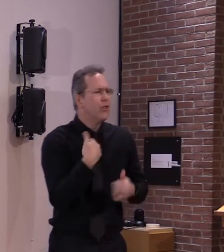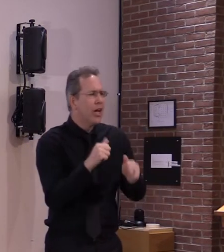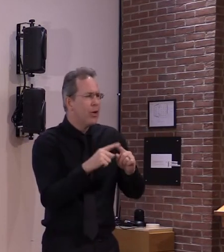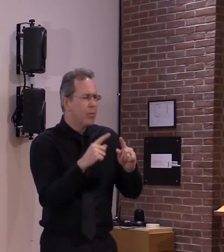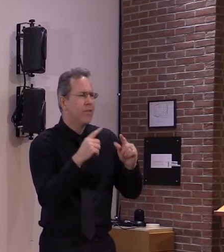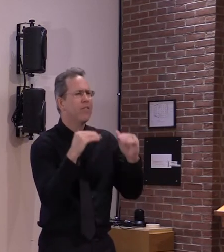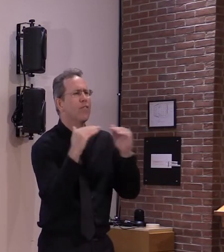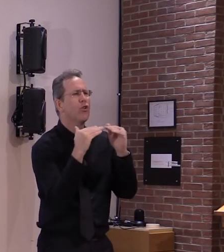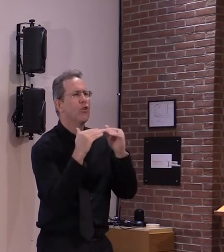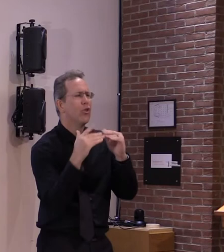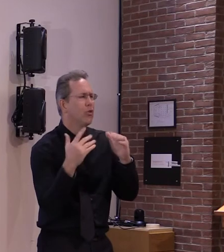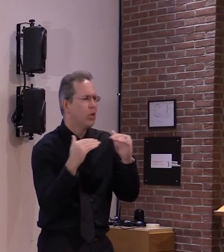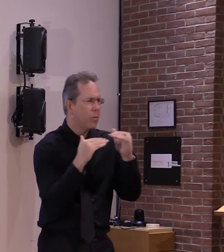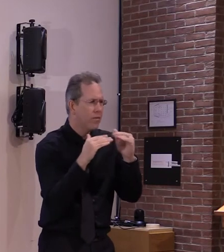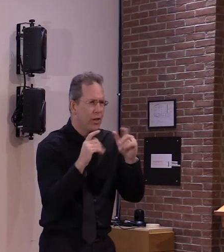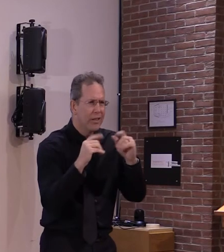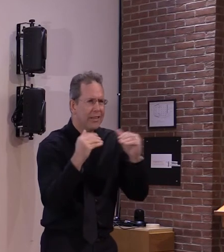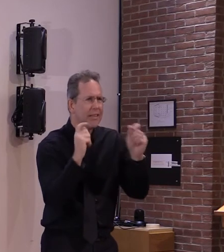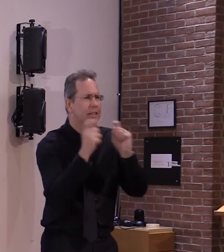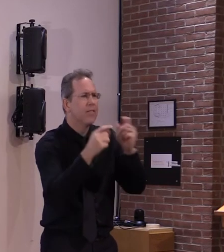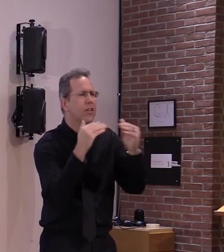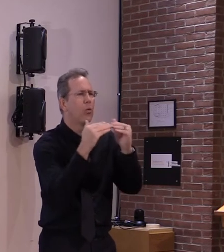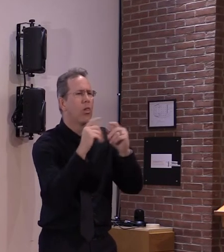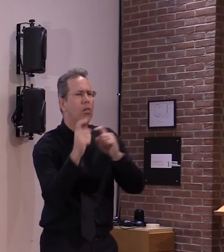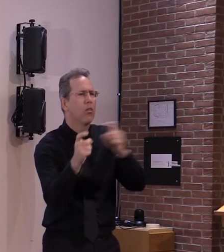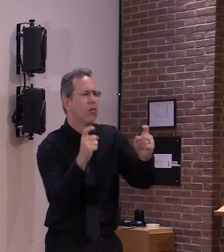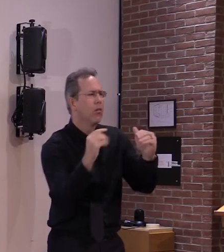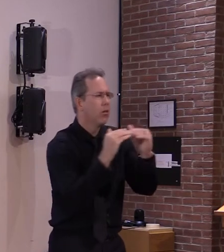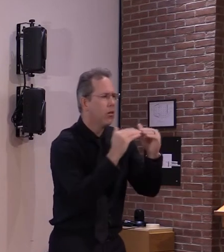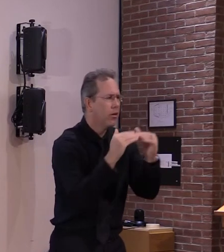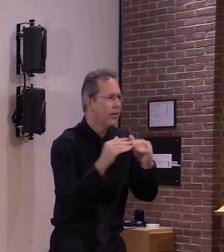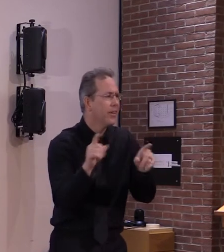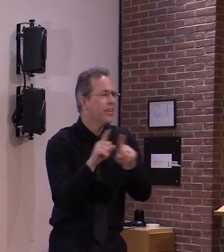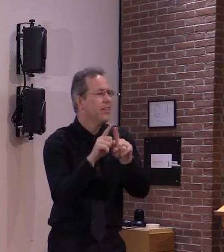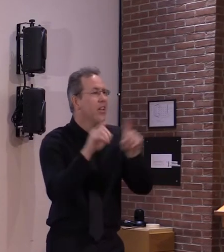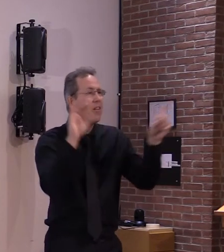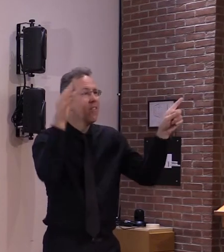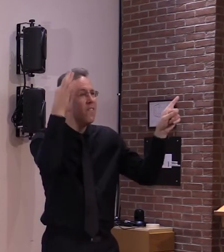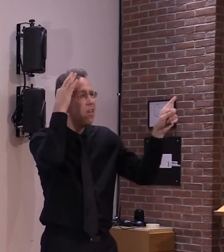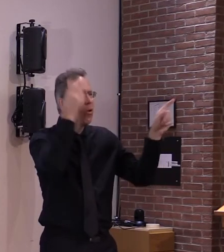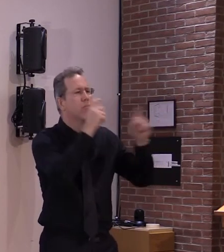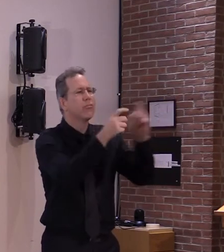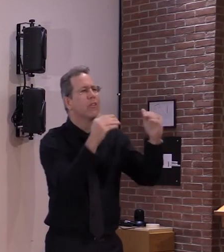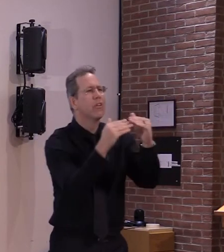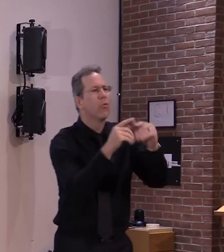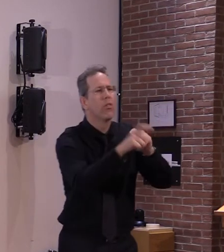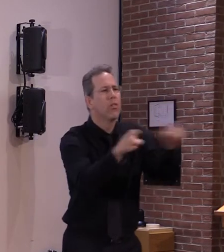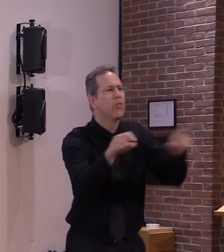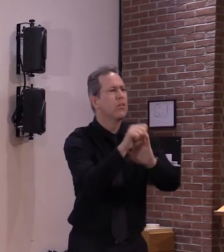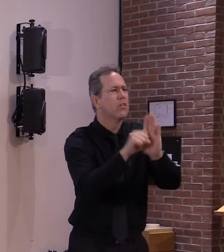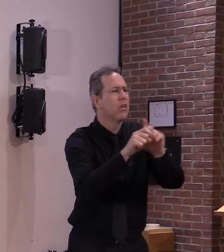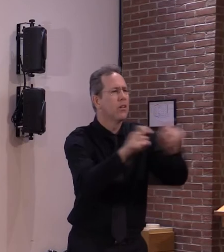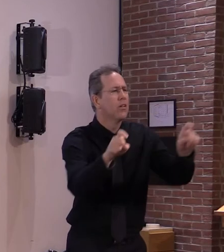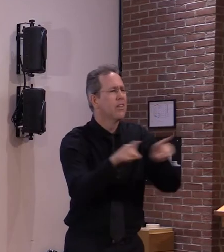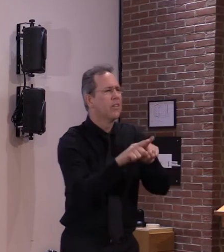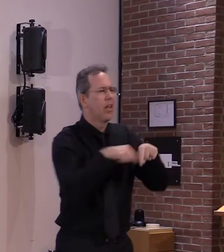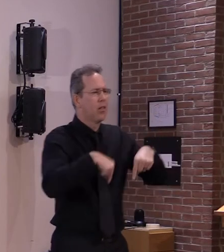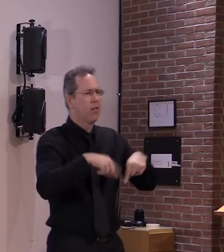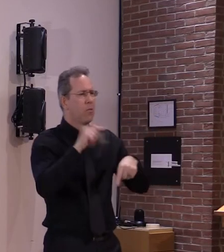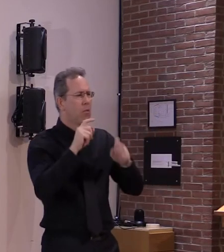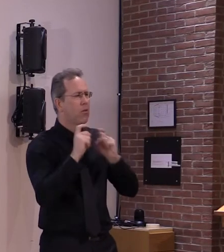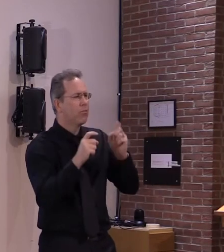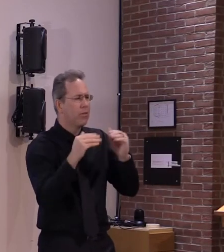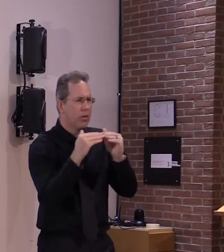so it could be an easier proposition but i think after this week most of the hospitals will